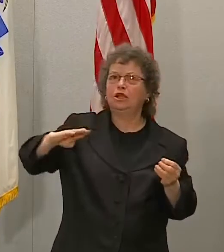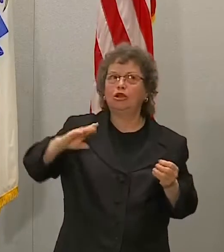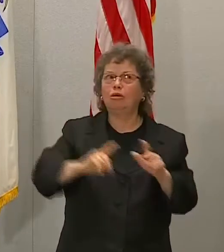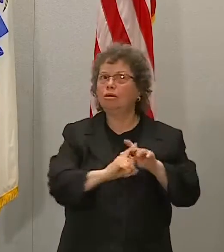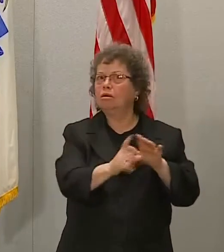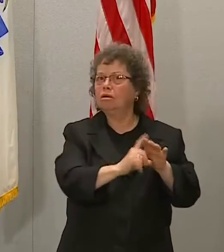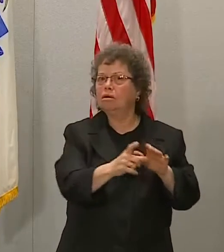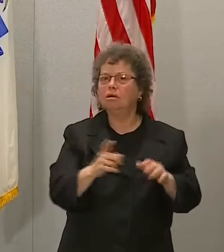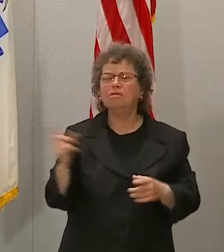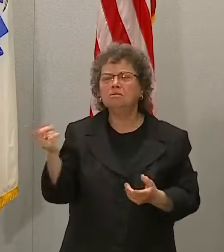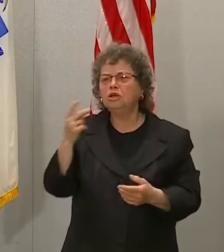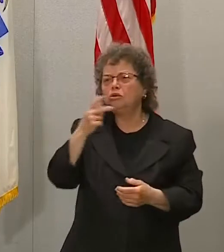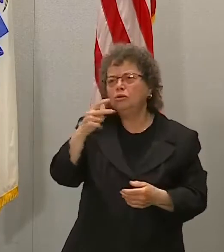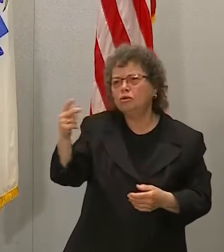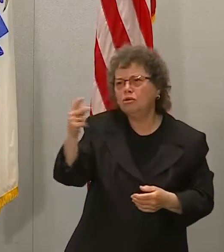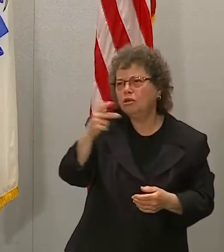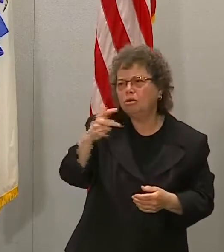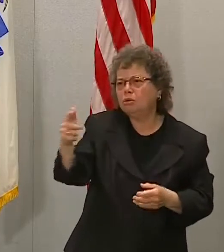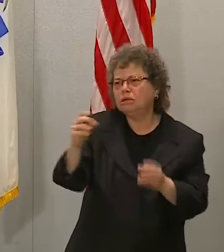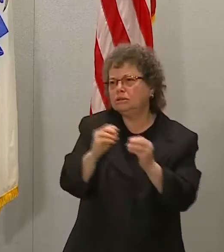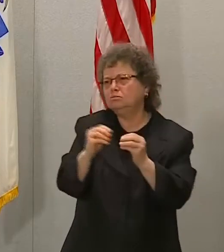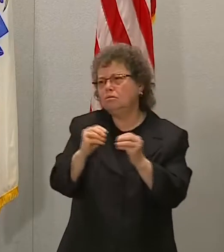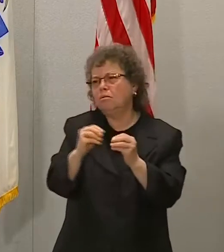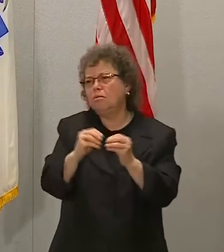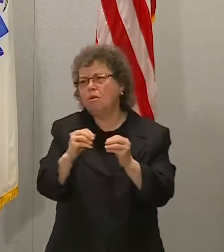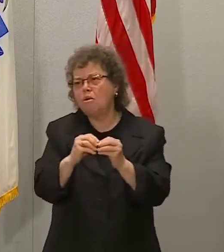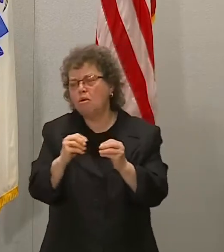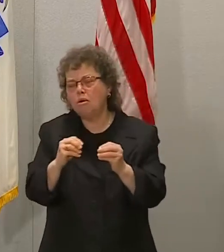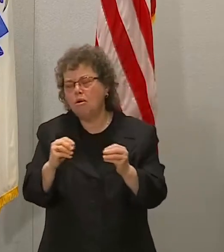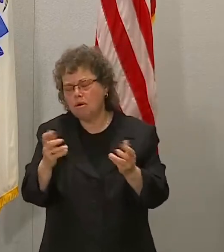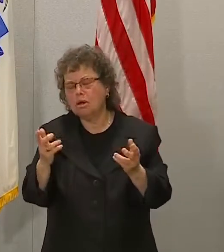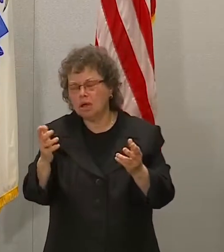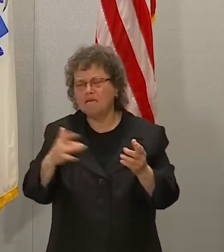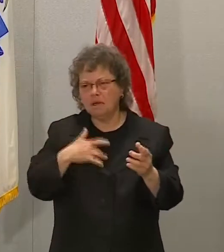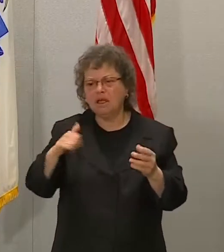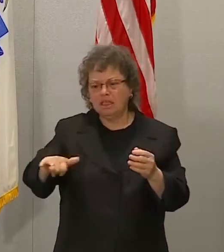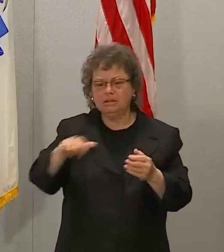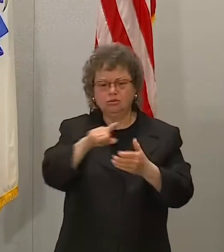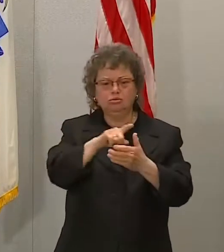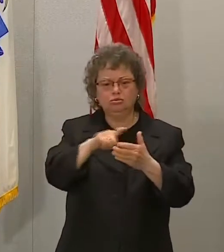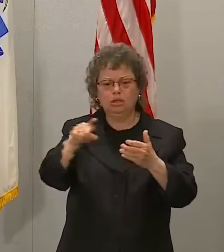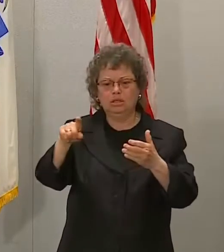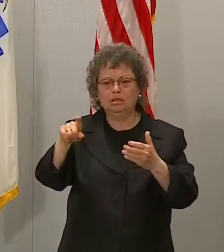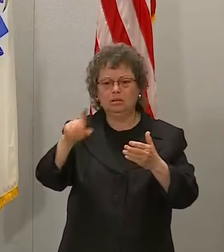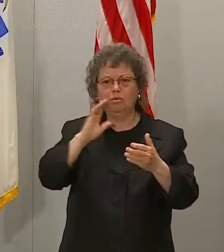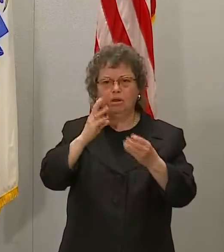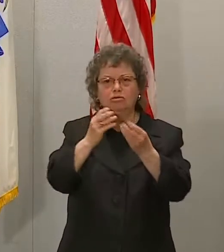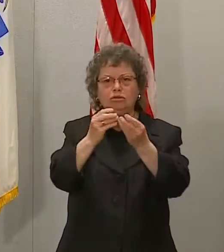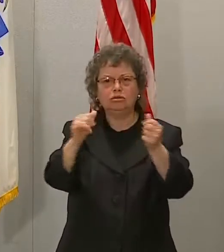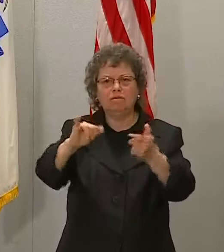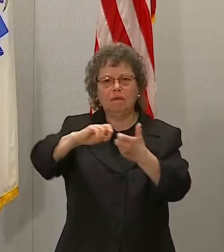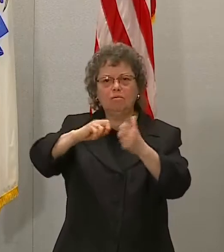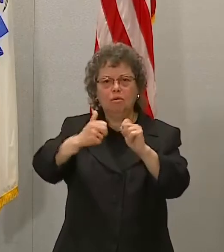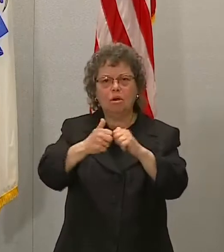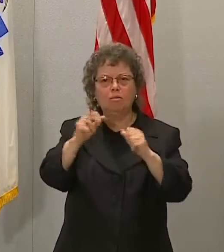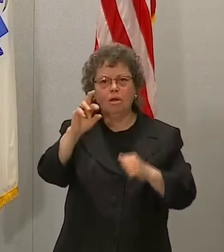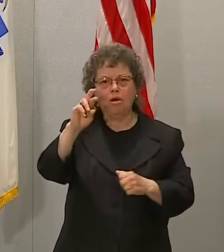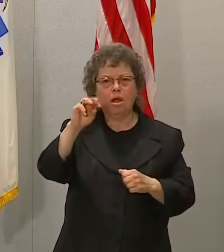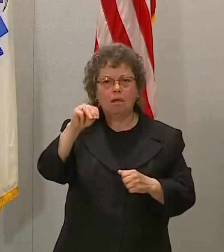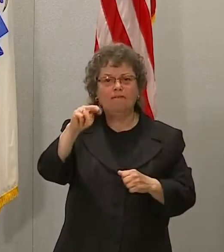think it's our expectation that by this weekend, this issue will be resolved. I would love everybody to be able to get their